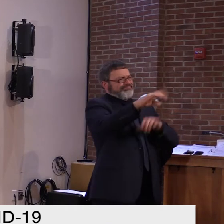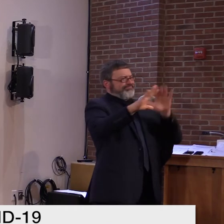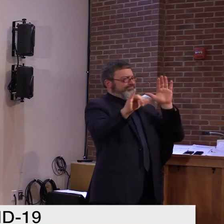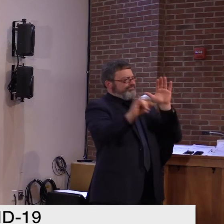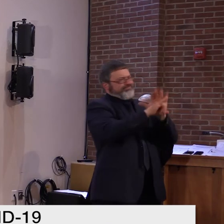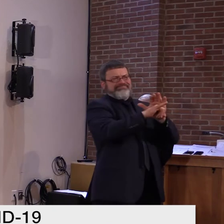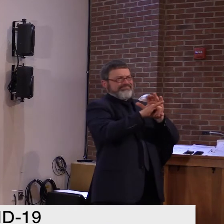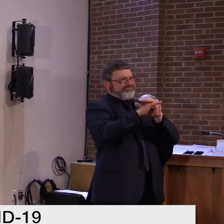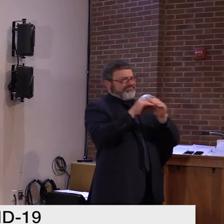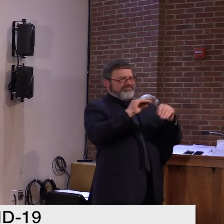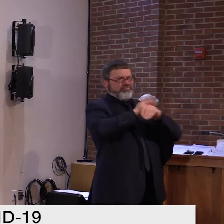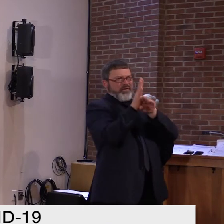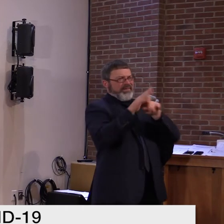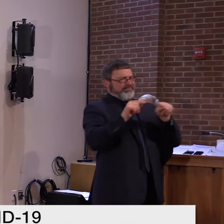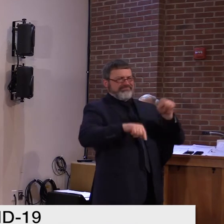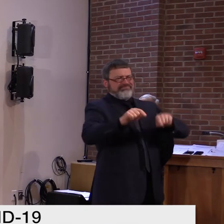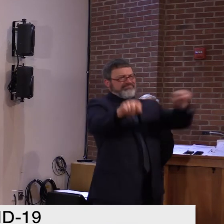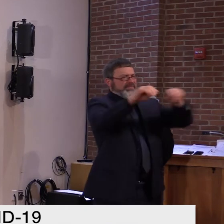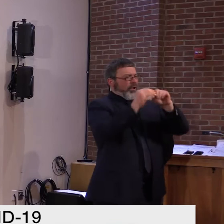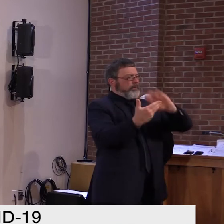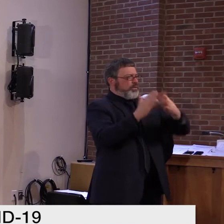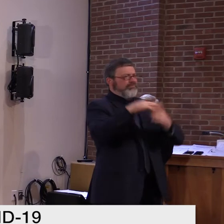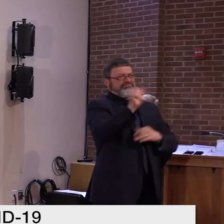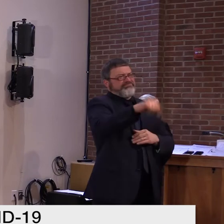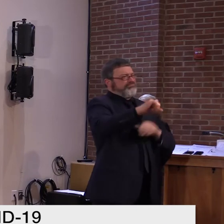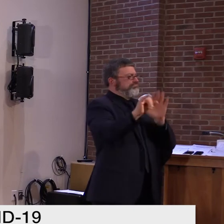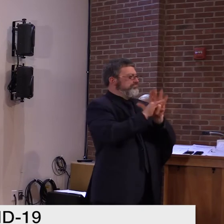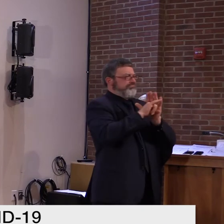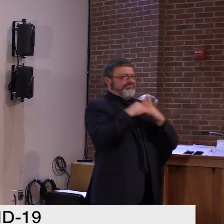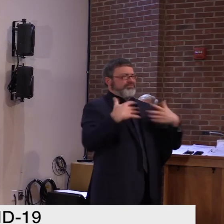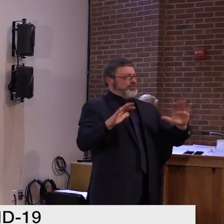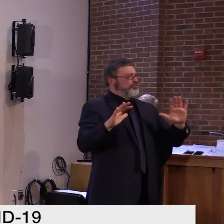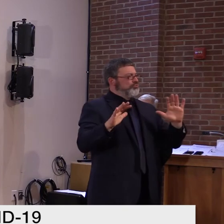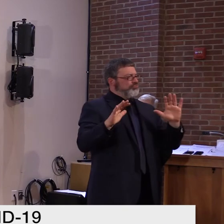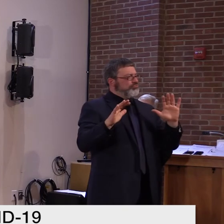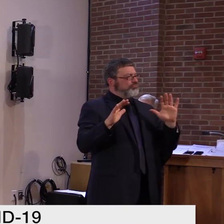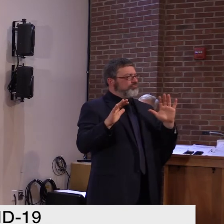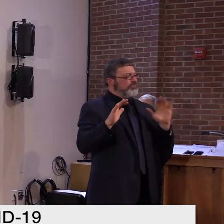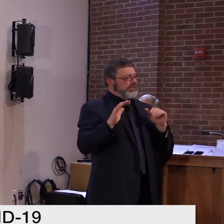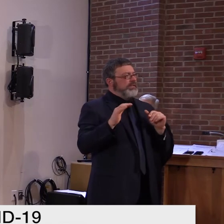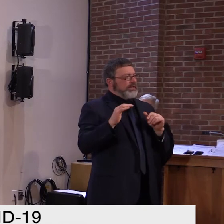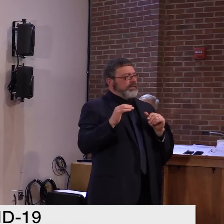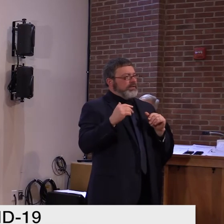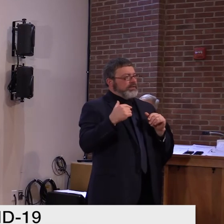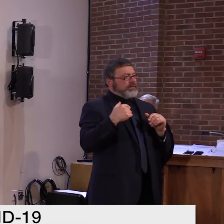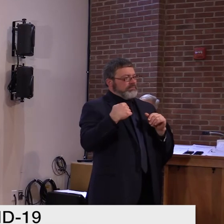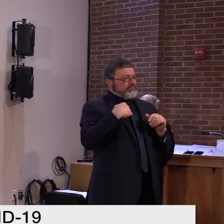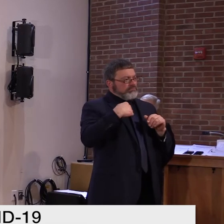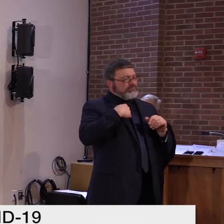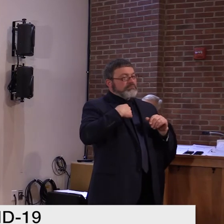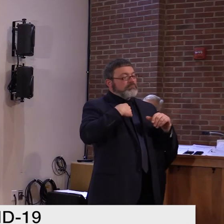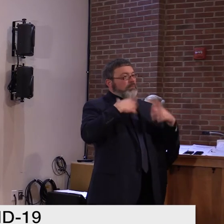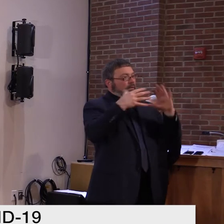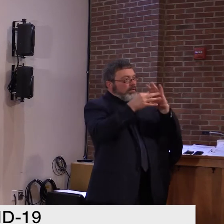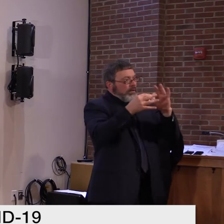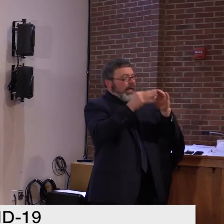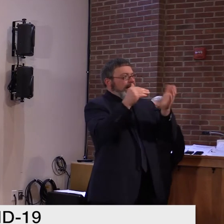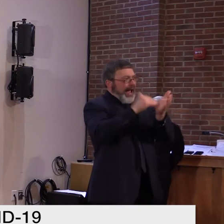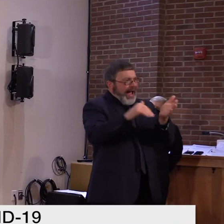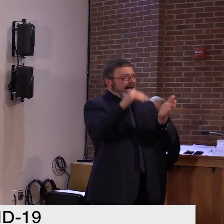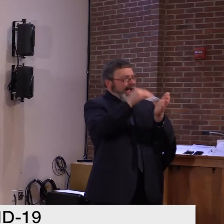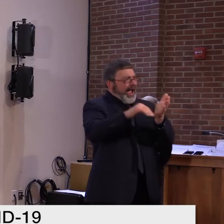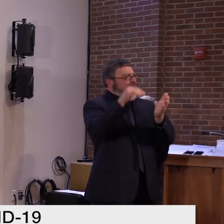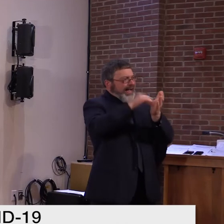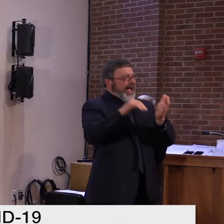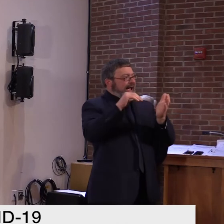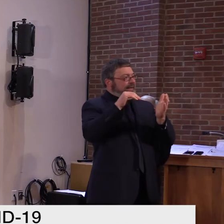Um, a lot of that related to the fact that as we've said many times, it's been encroaching on our state, both nationally